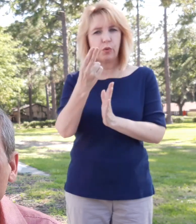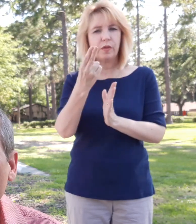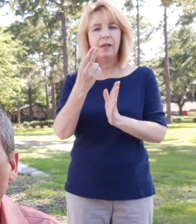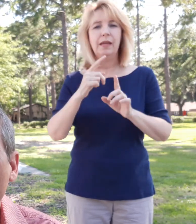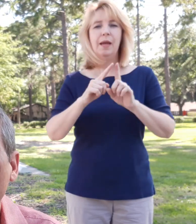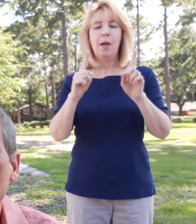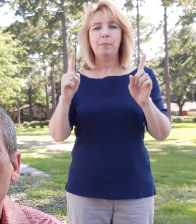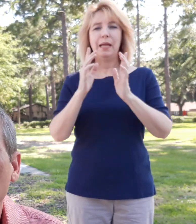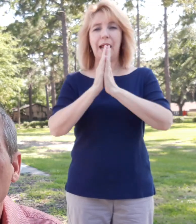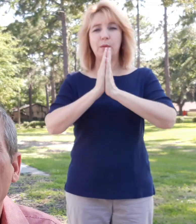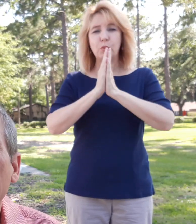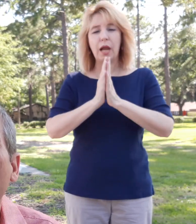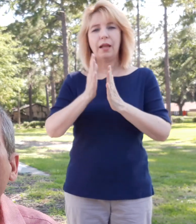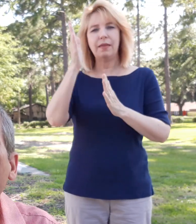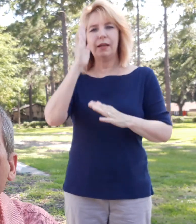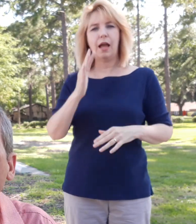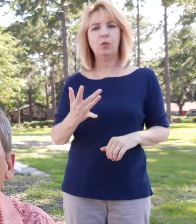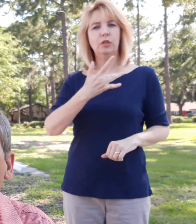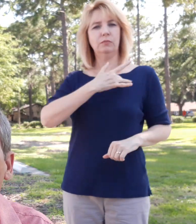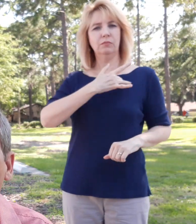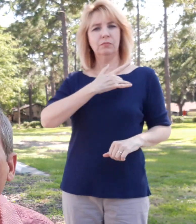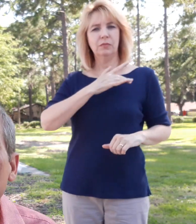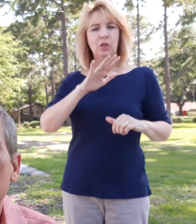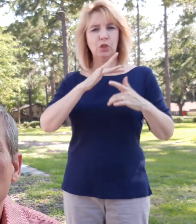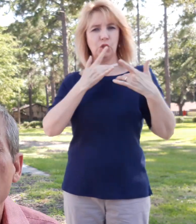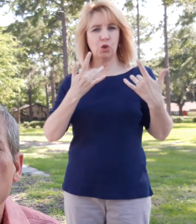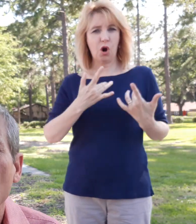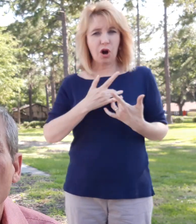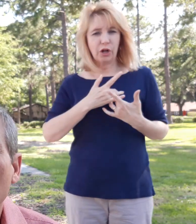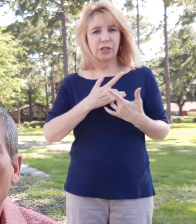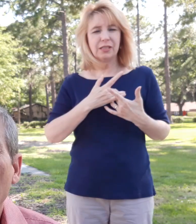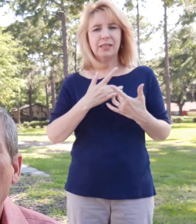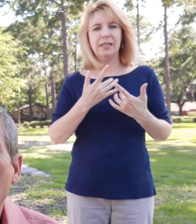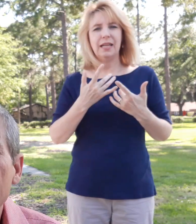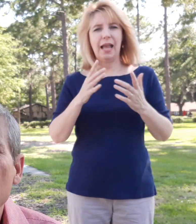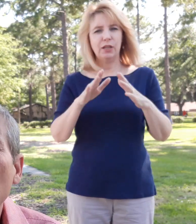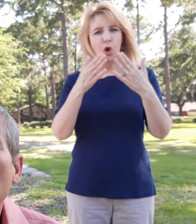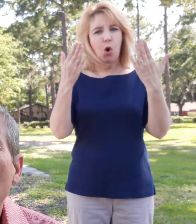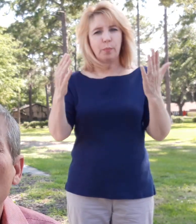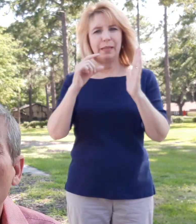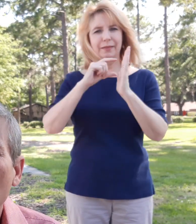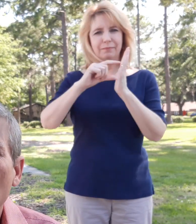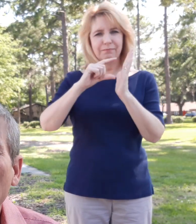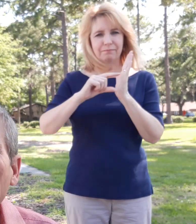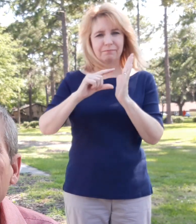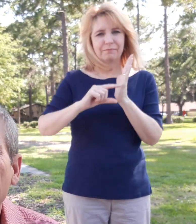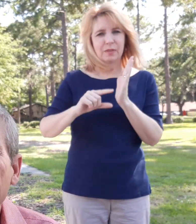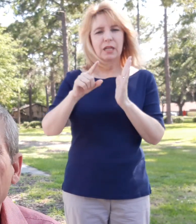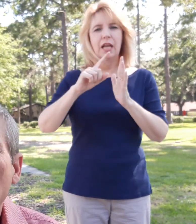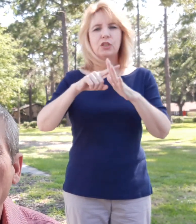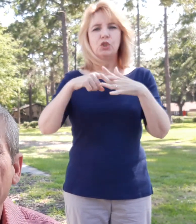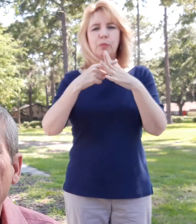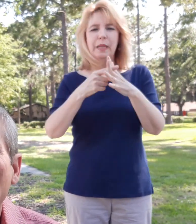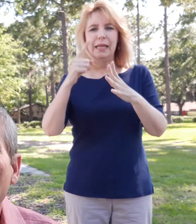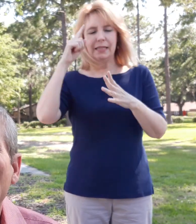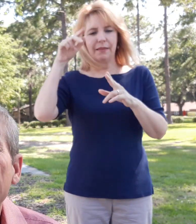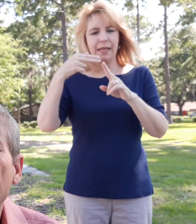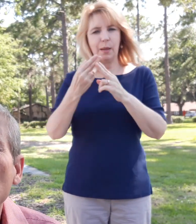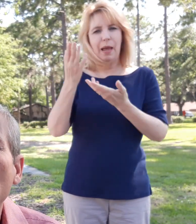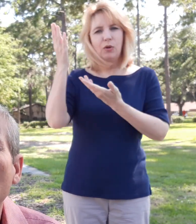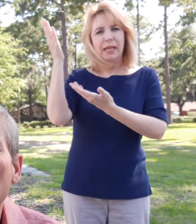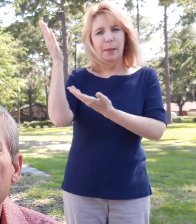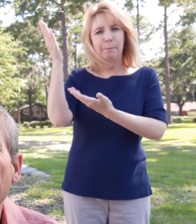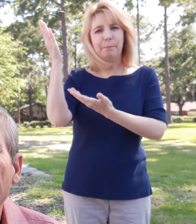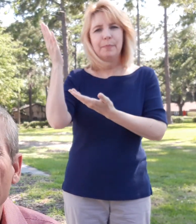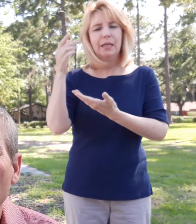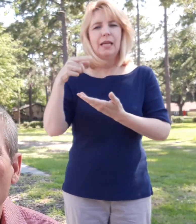enlighten your heart and open up to your heart the Scripture as you begin to think about Him and